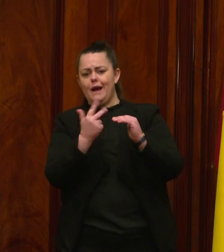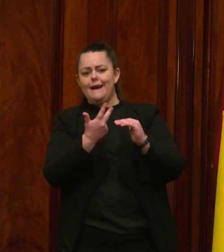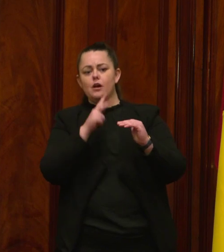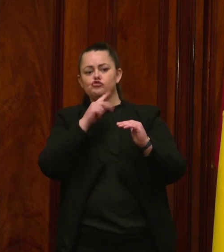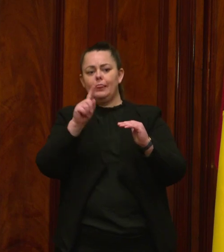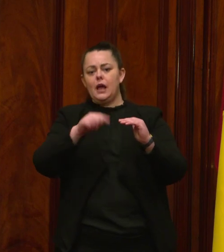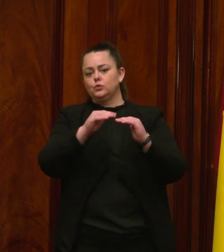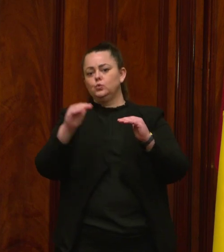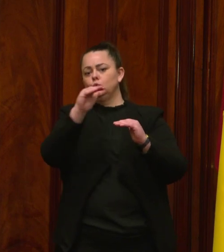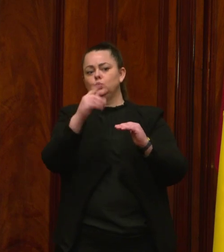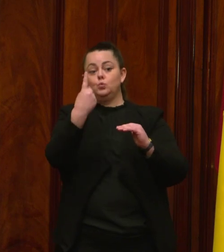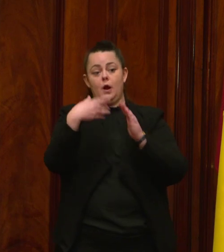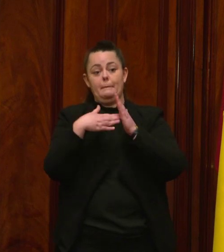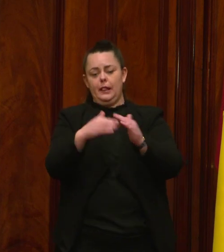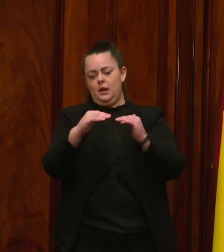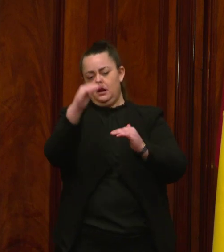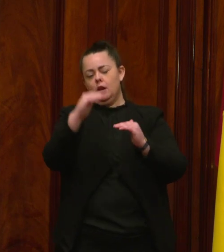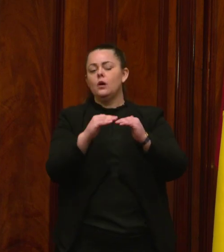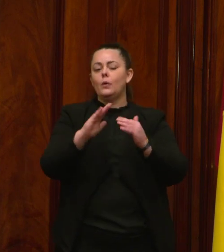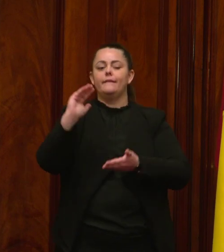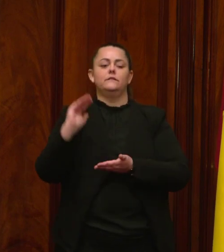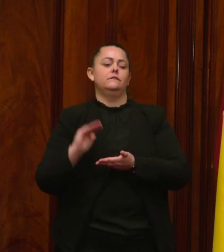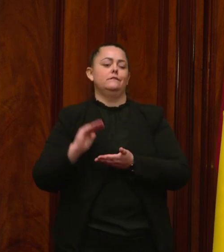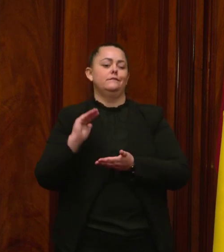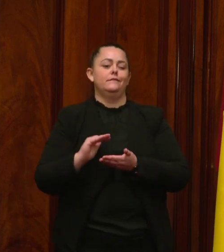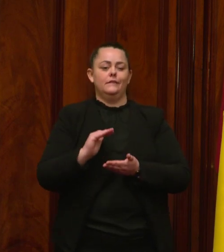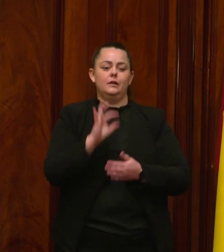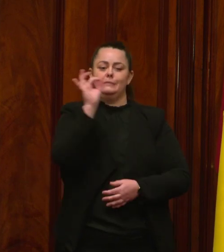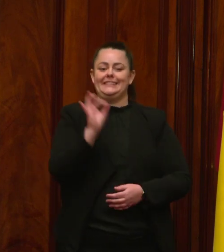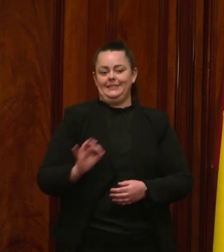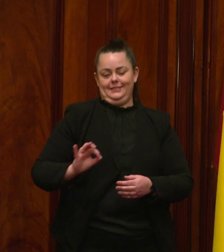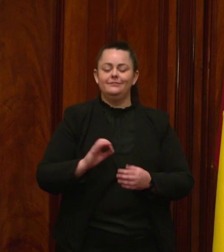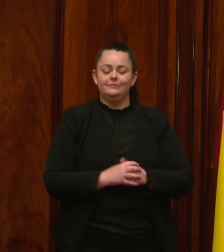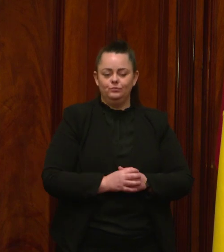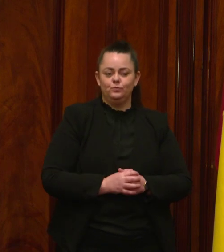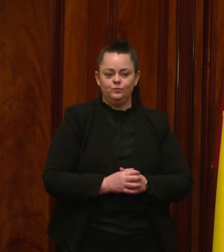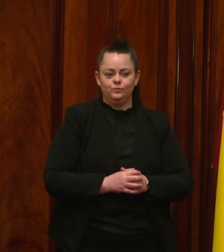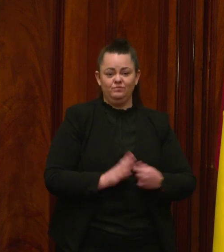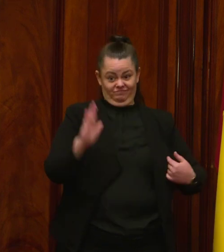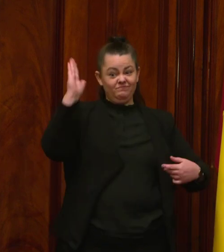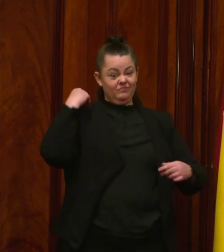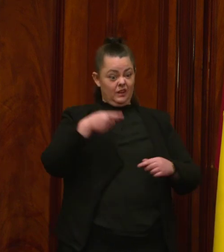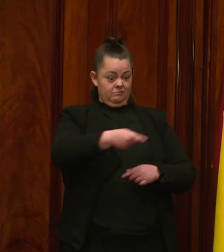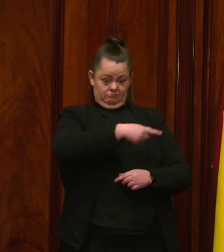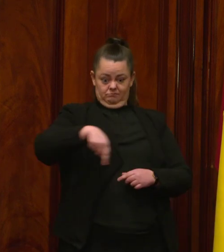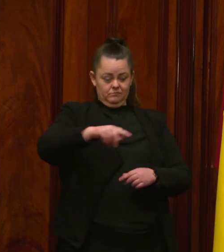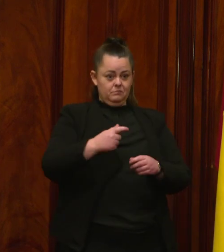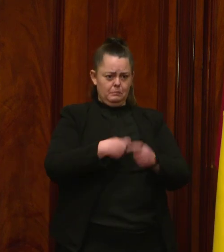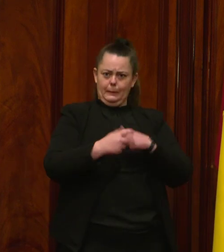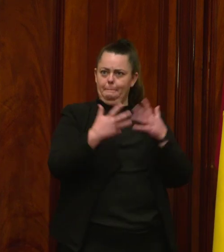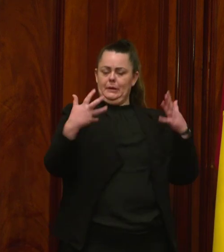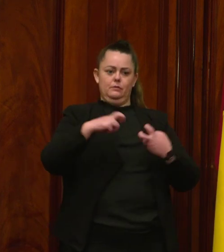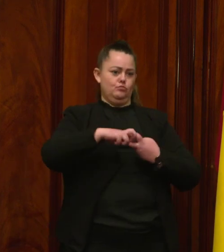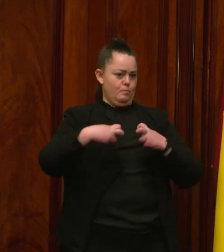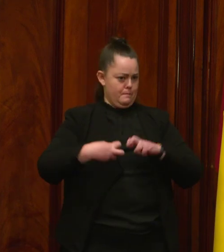to rent, the rights of renters understandably became an election issue. The government aims to make renting fairer